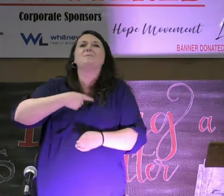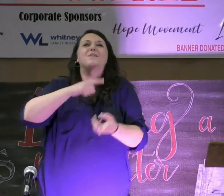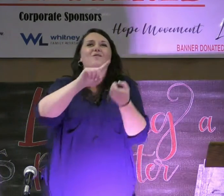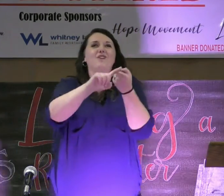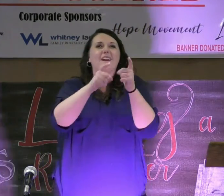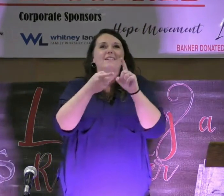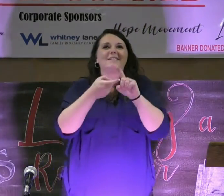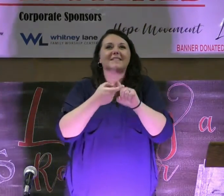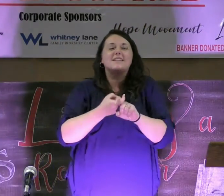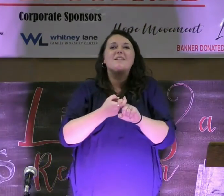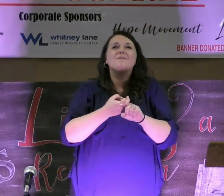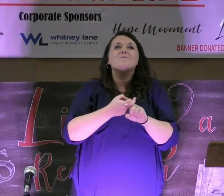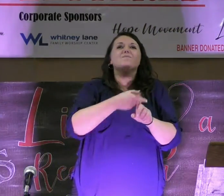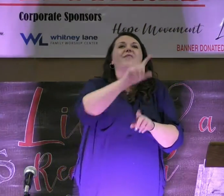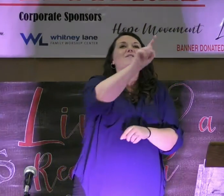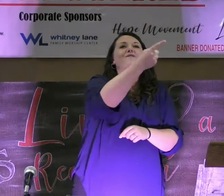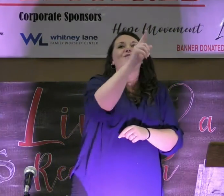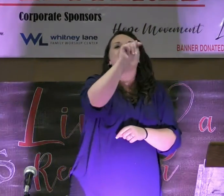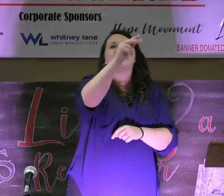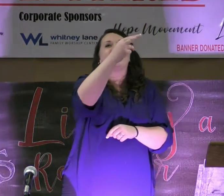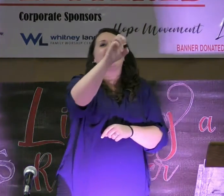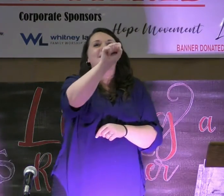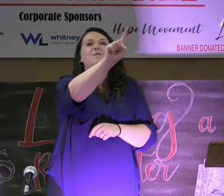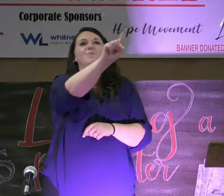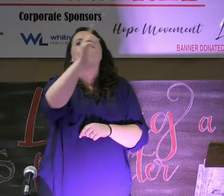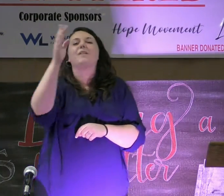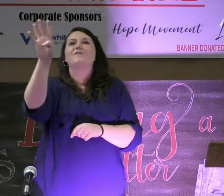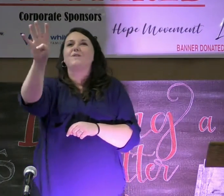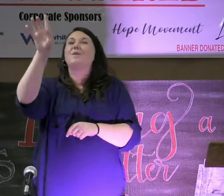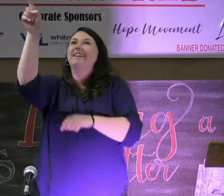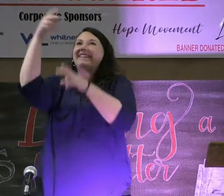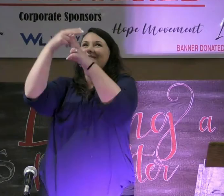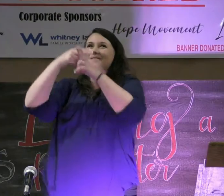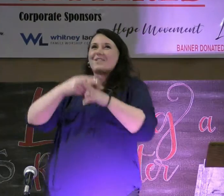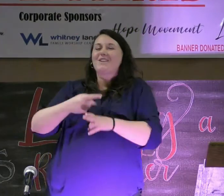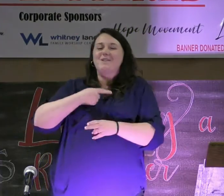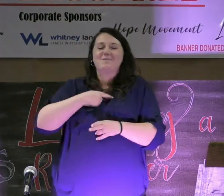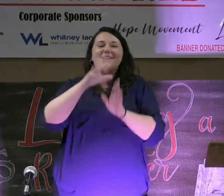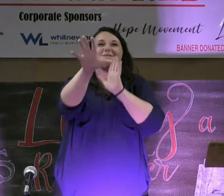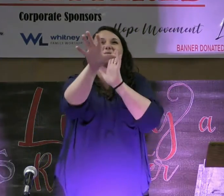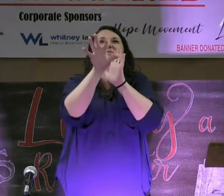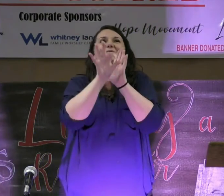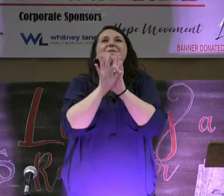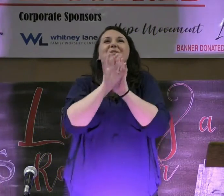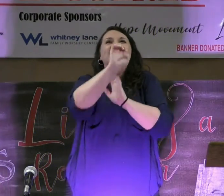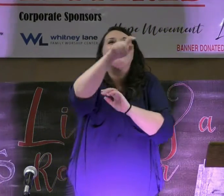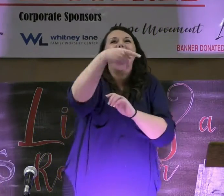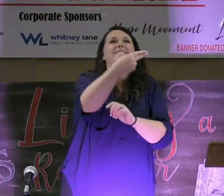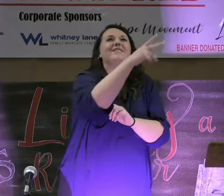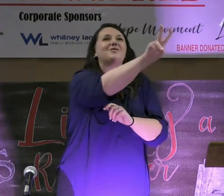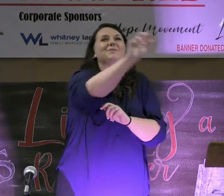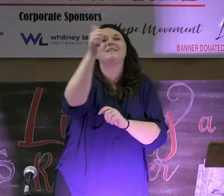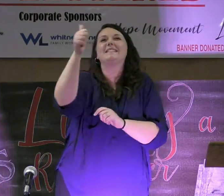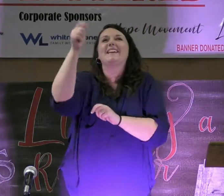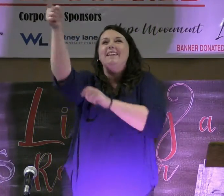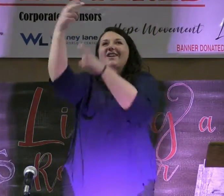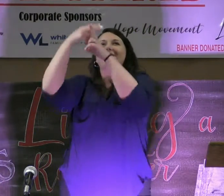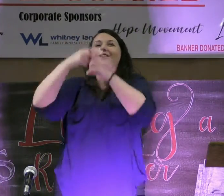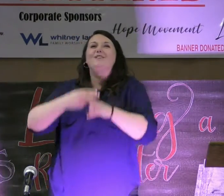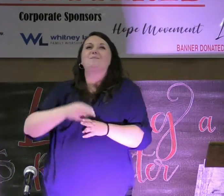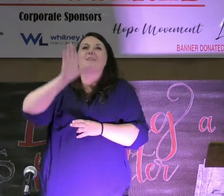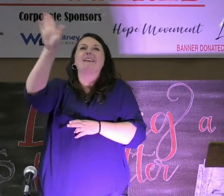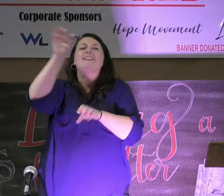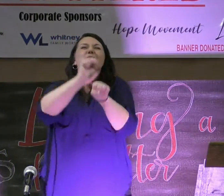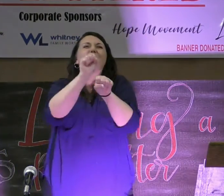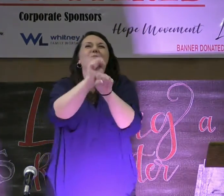me friend. 1 Thessalonians 1, 4. He calls me chosen. Ephesians 2, 10. He calls